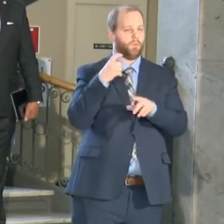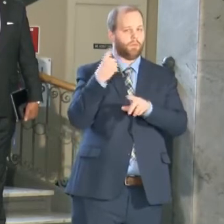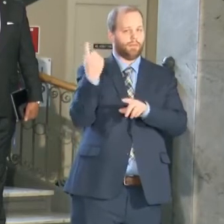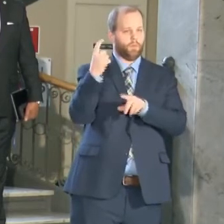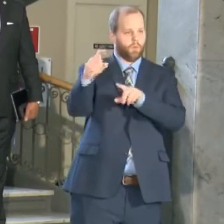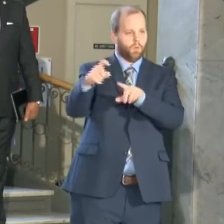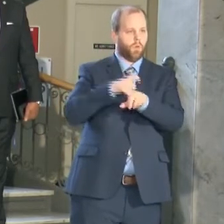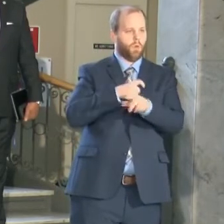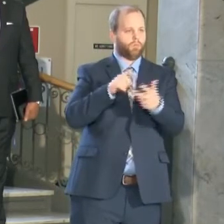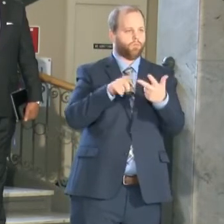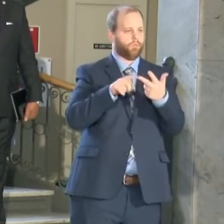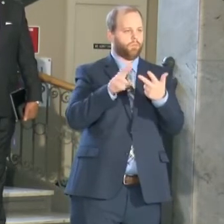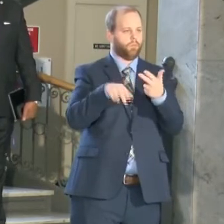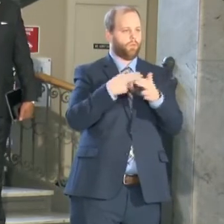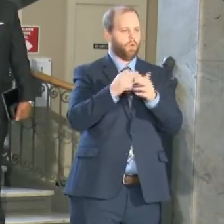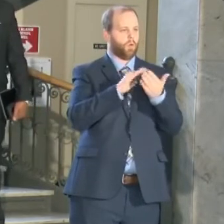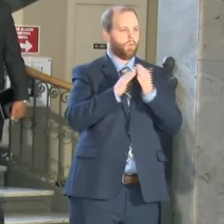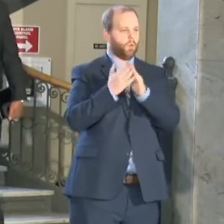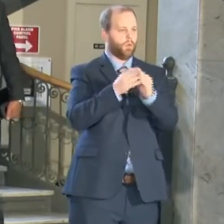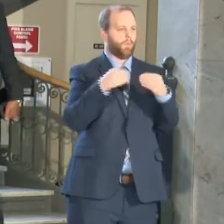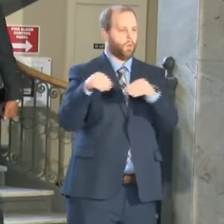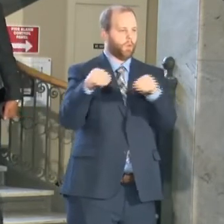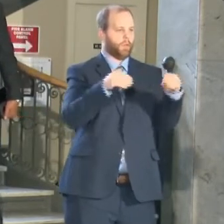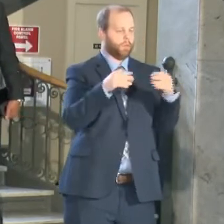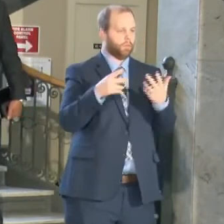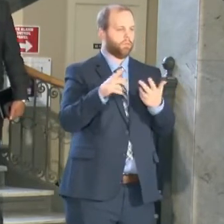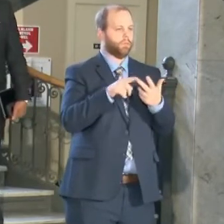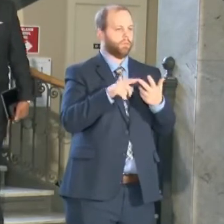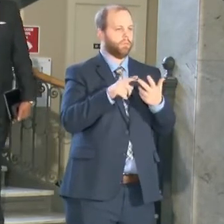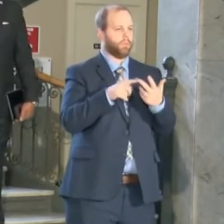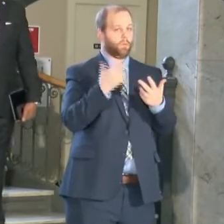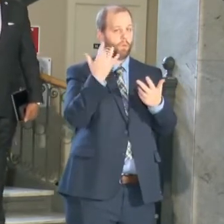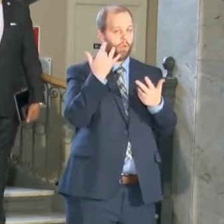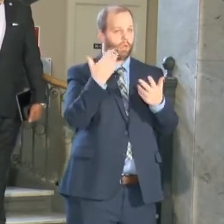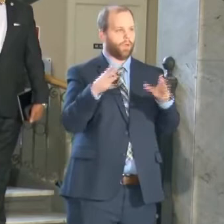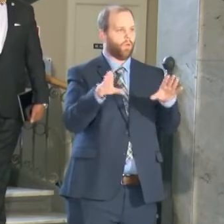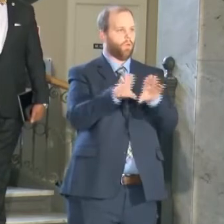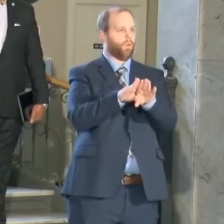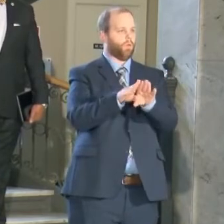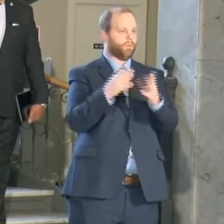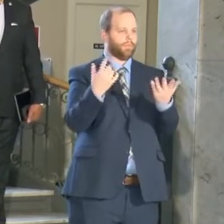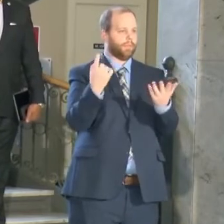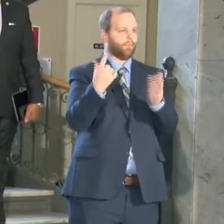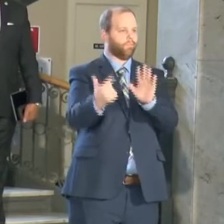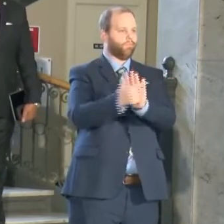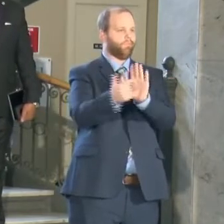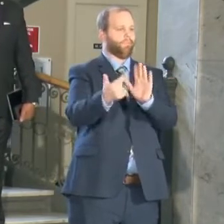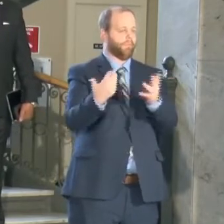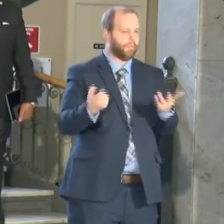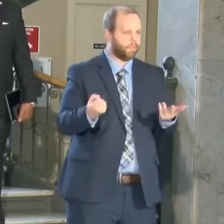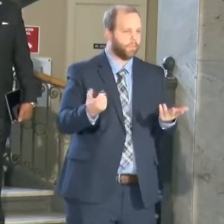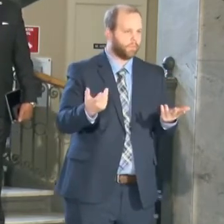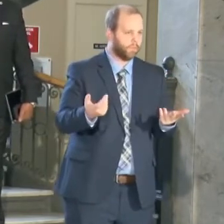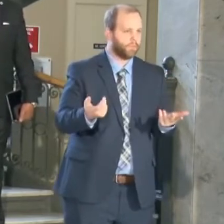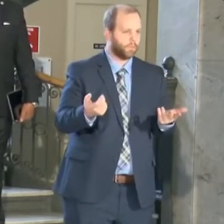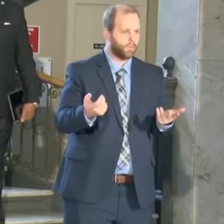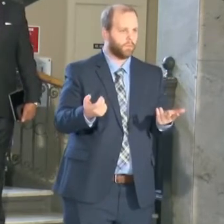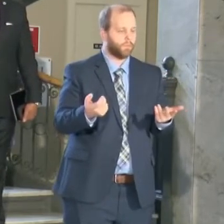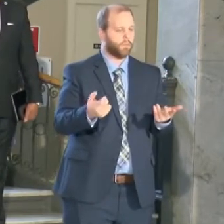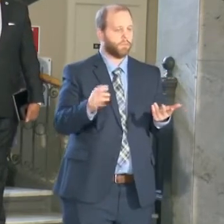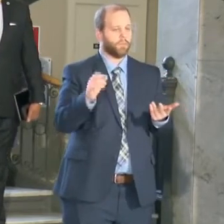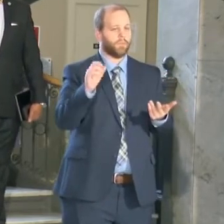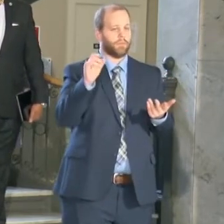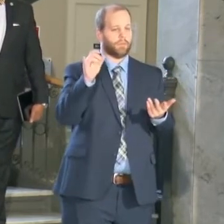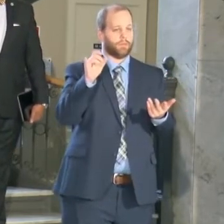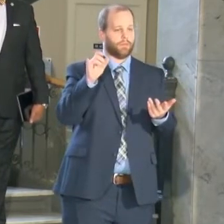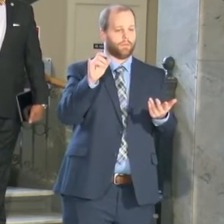is closed based on some serious violations and so that is a partnership between